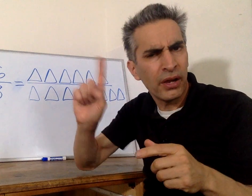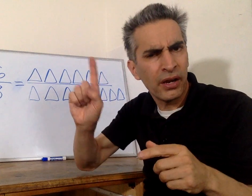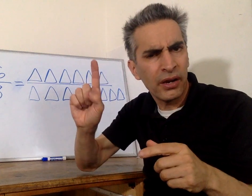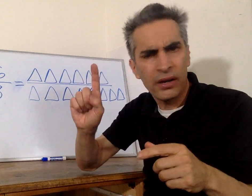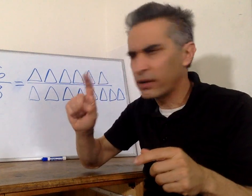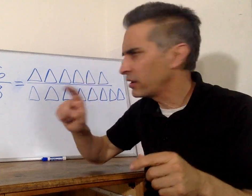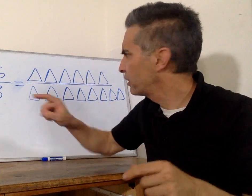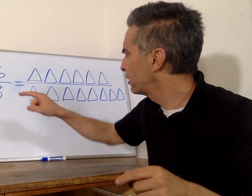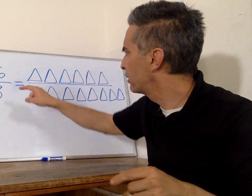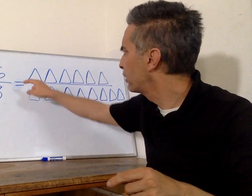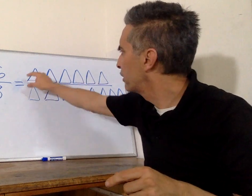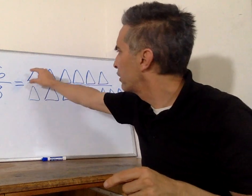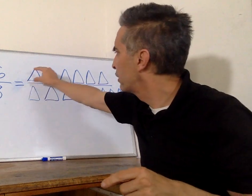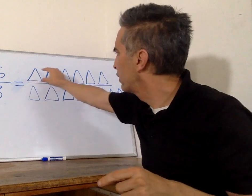start with the numerator.